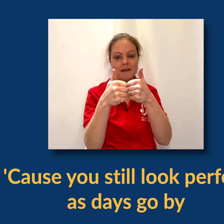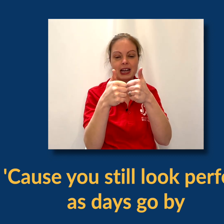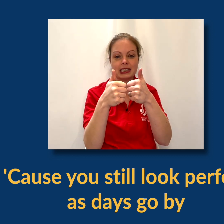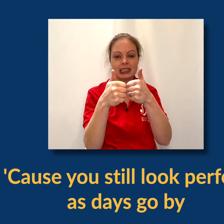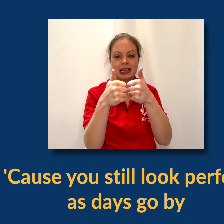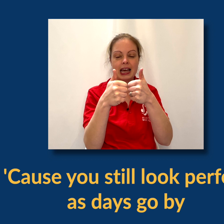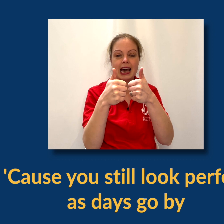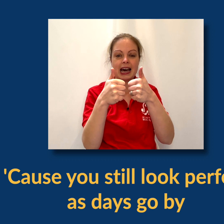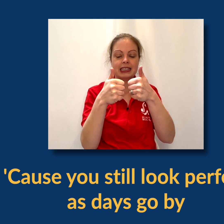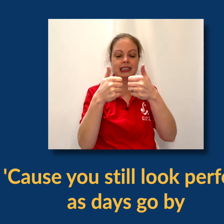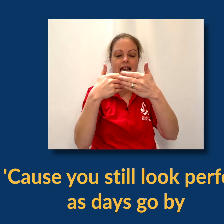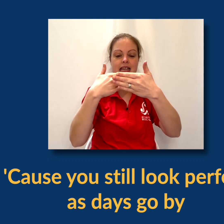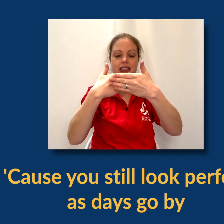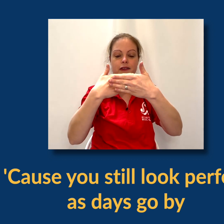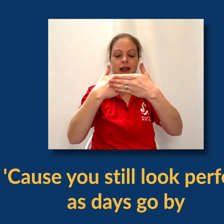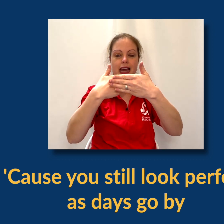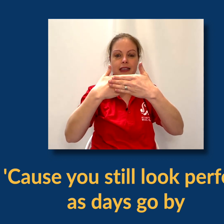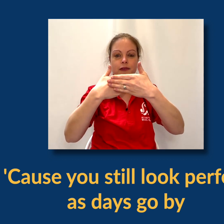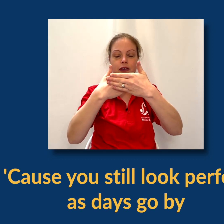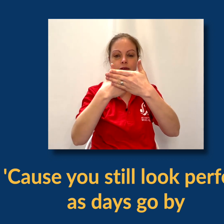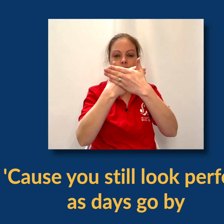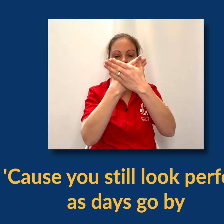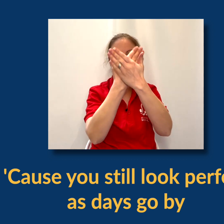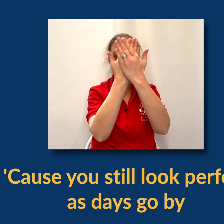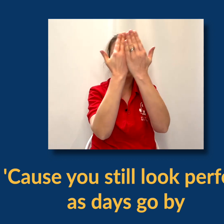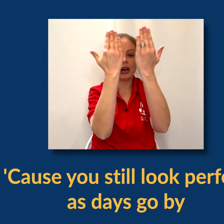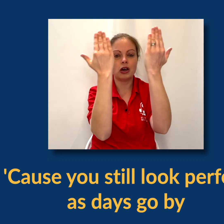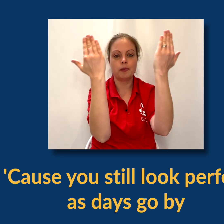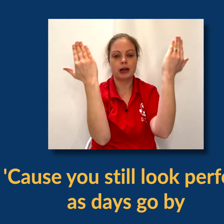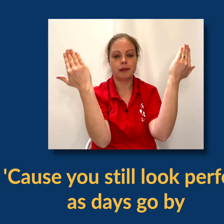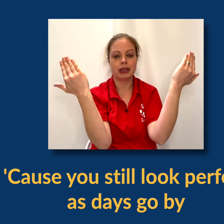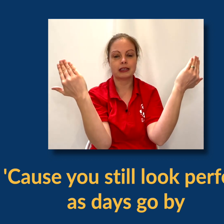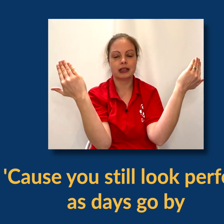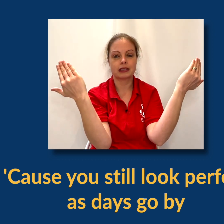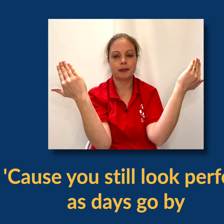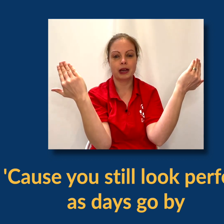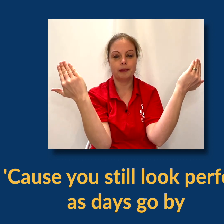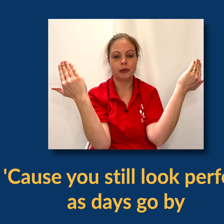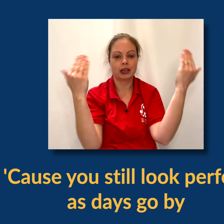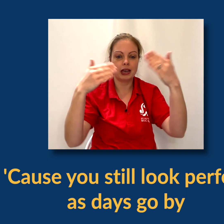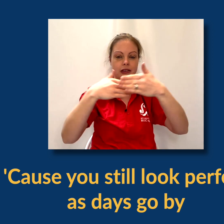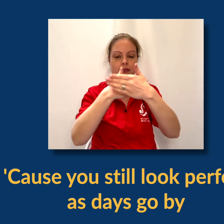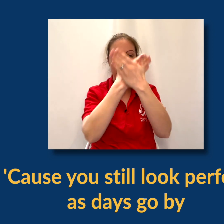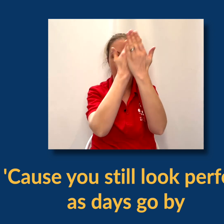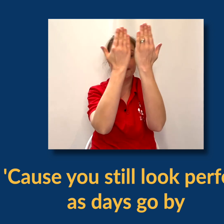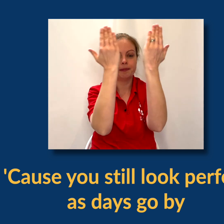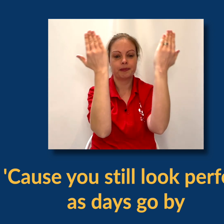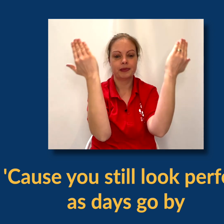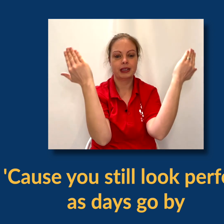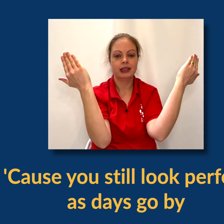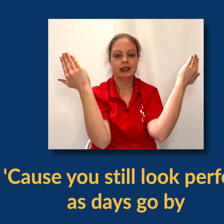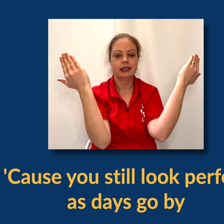for perfect. As days, flat hands in front of your face and then just going to open up like that sun's coming up or the curtains are opening